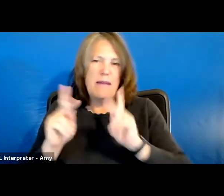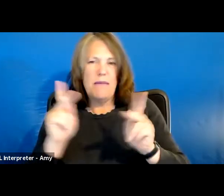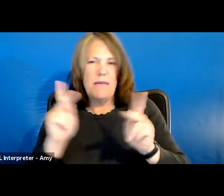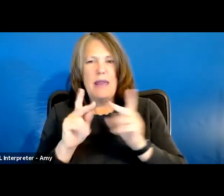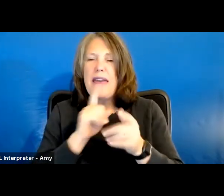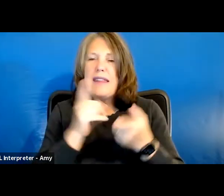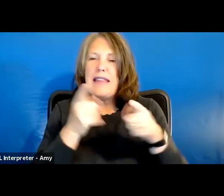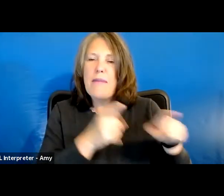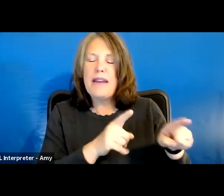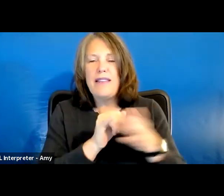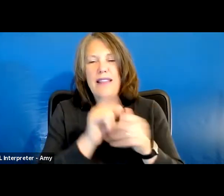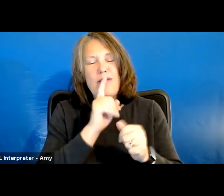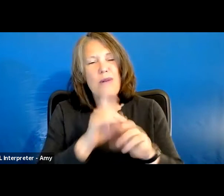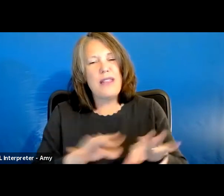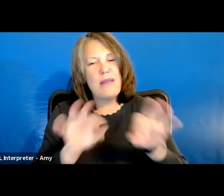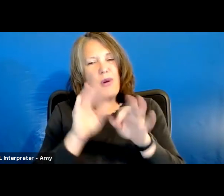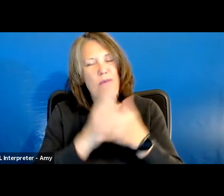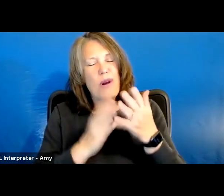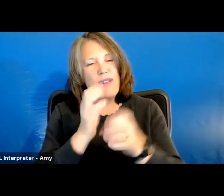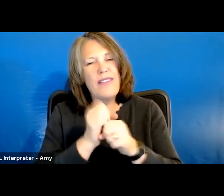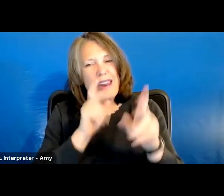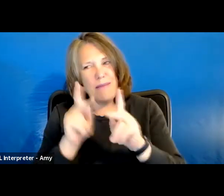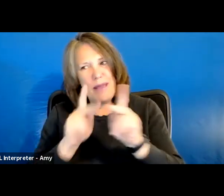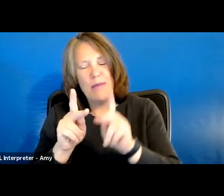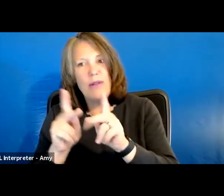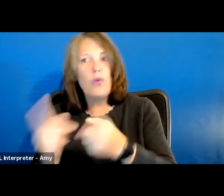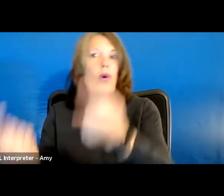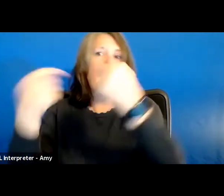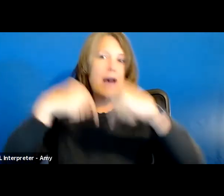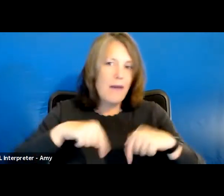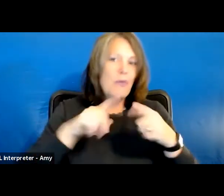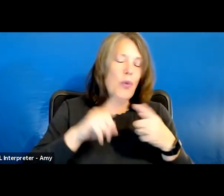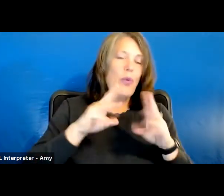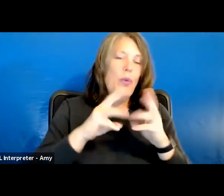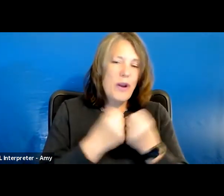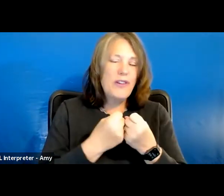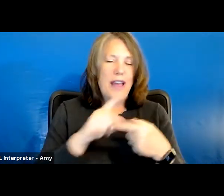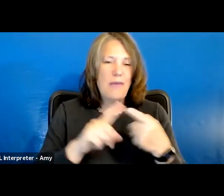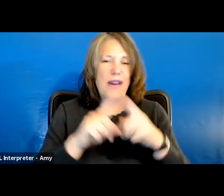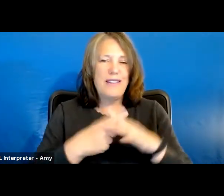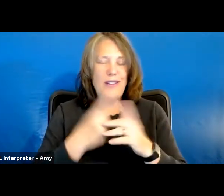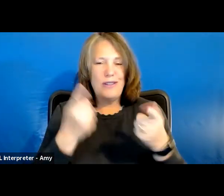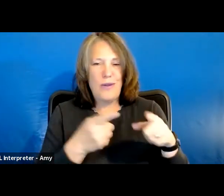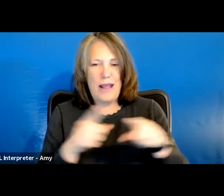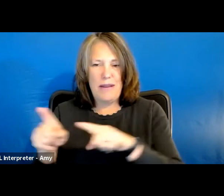it's happening is a really important part of getting individuals to the workshop once it starts happening.